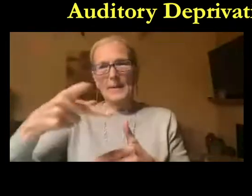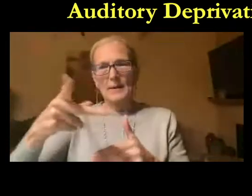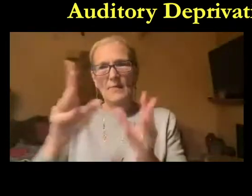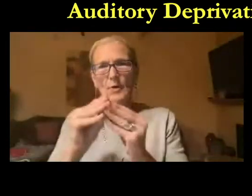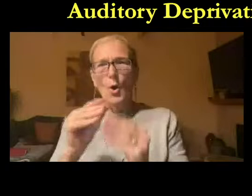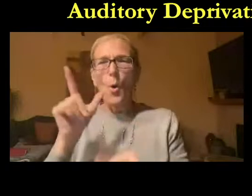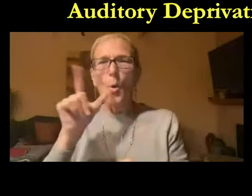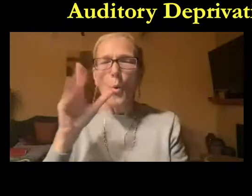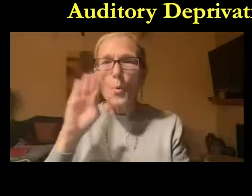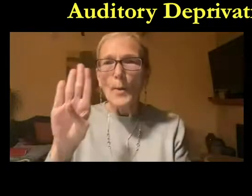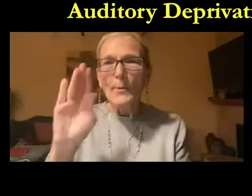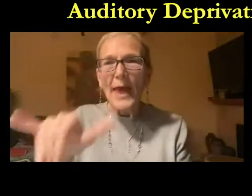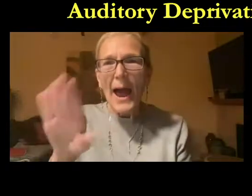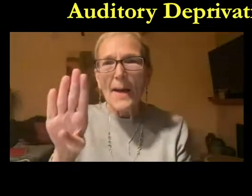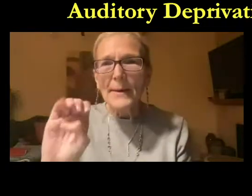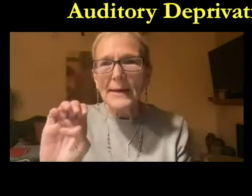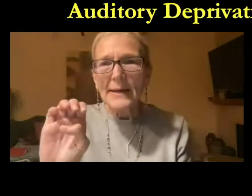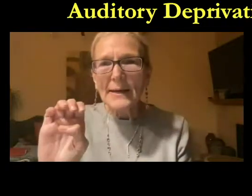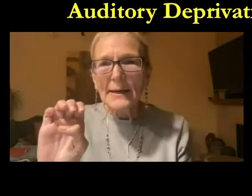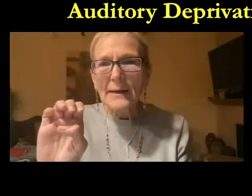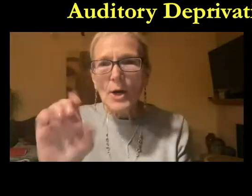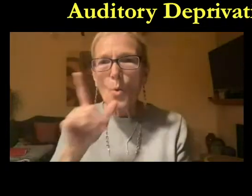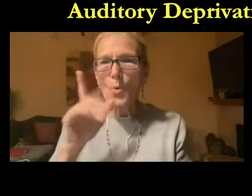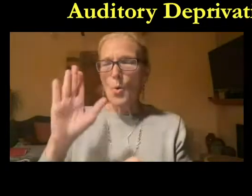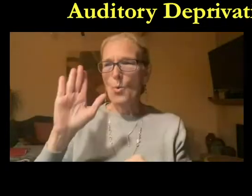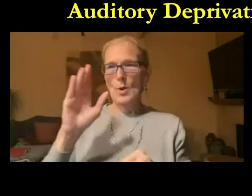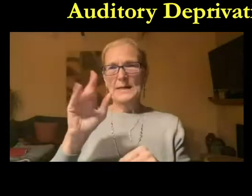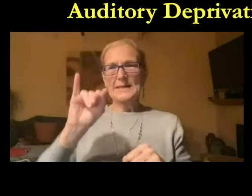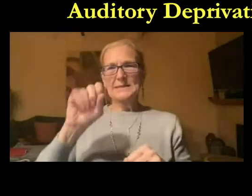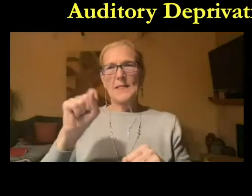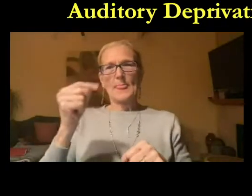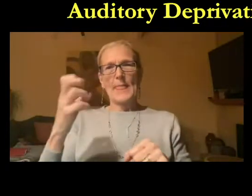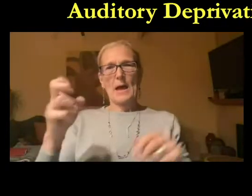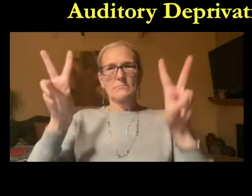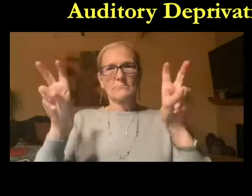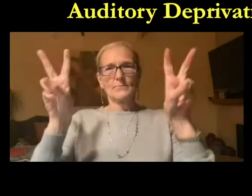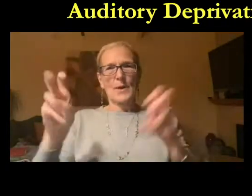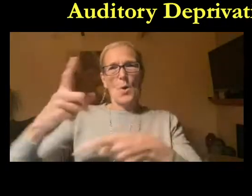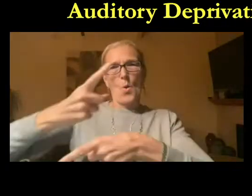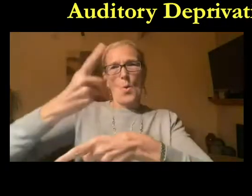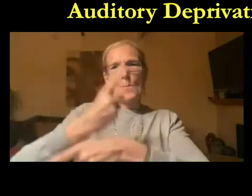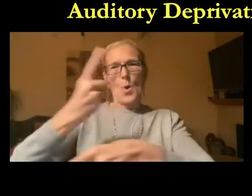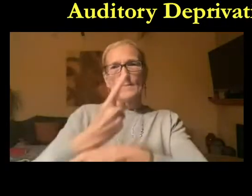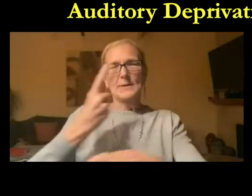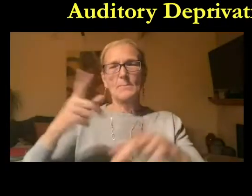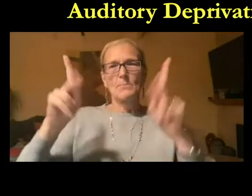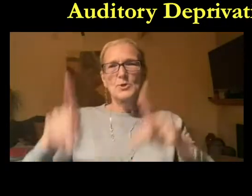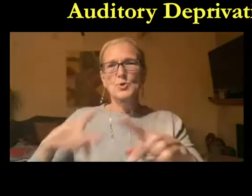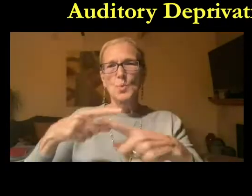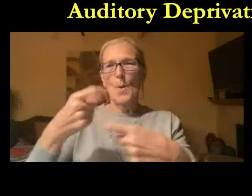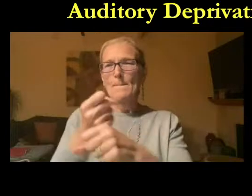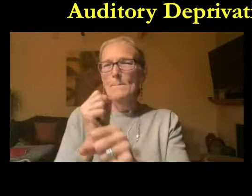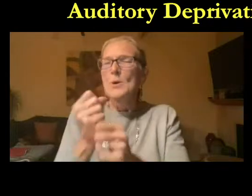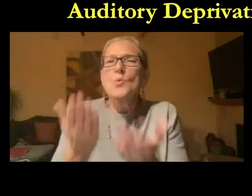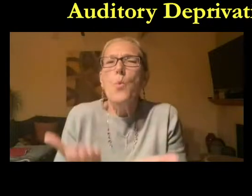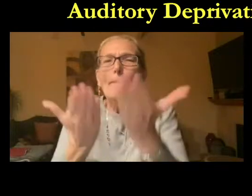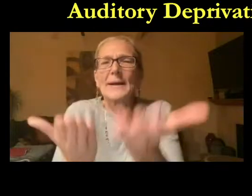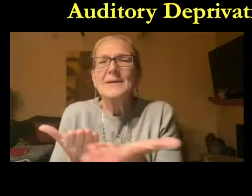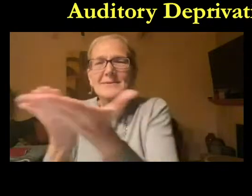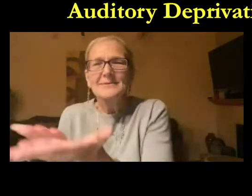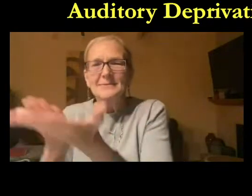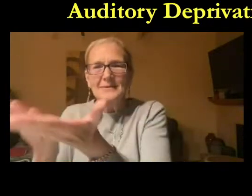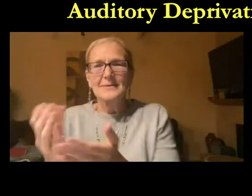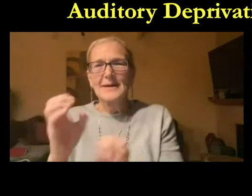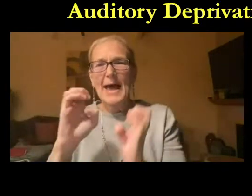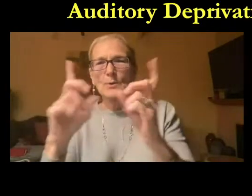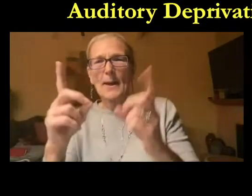audiologist isn't the appropriate member of the team to lead the iep meeting then who